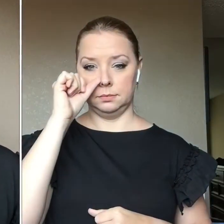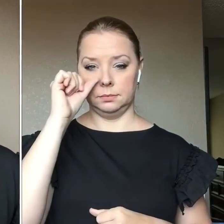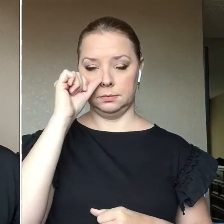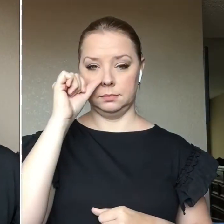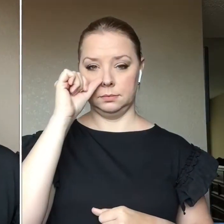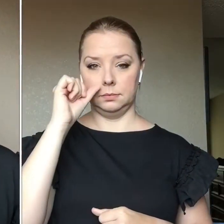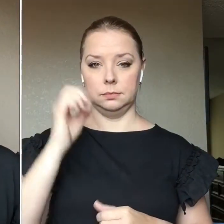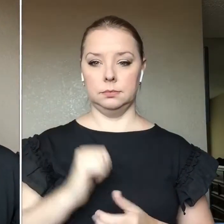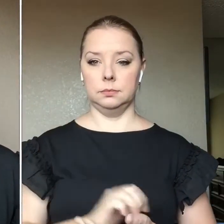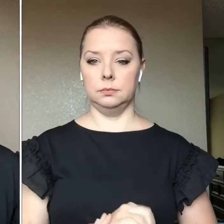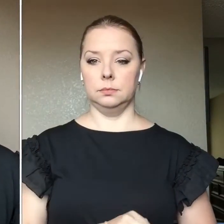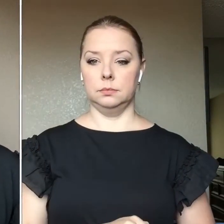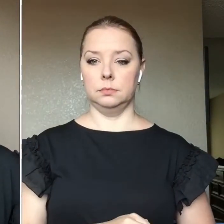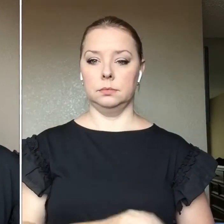I'm looking at my mirror behind here.